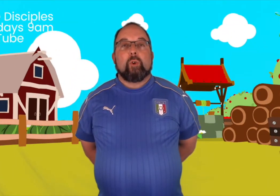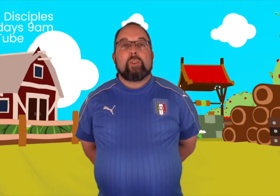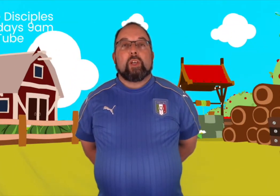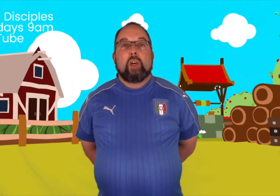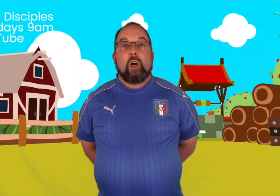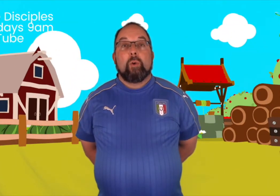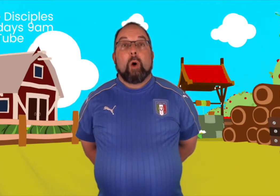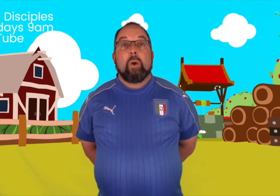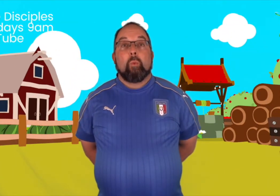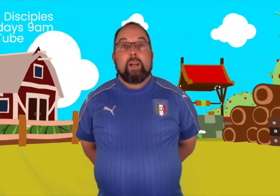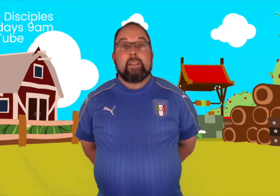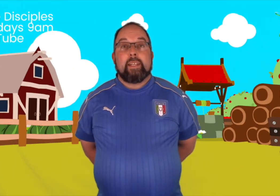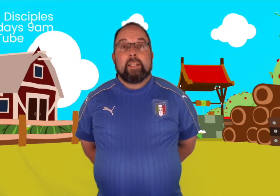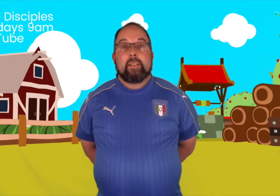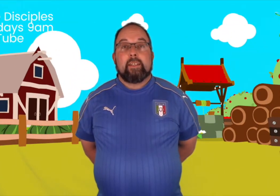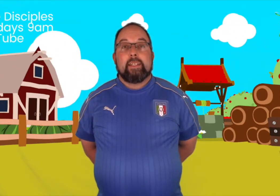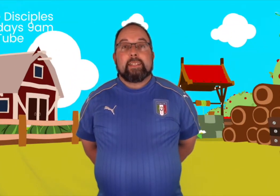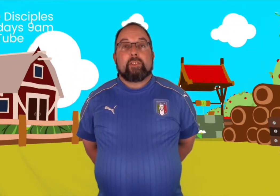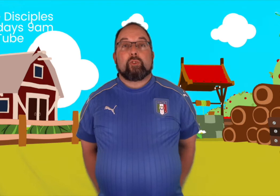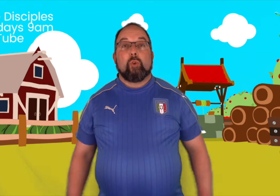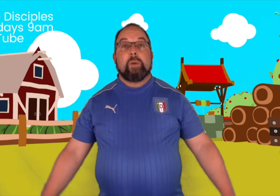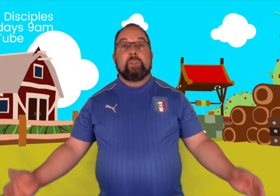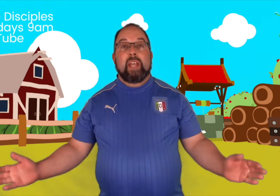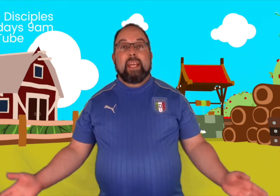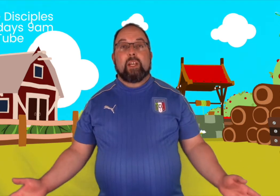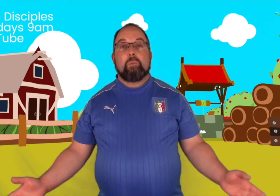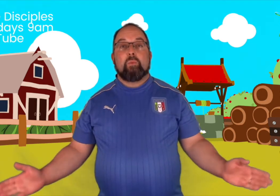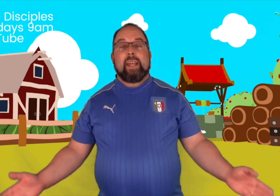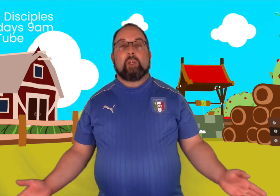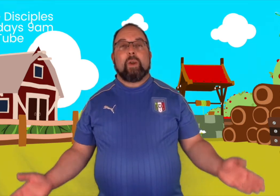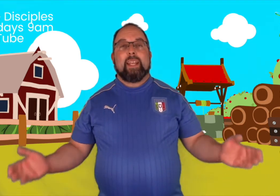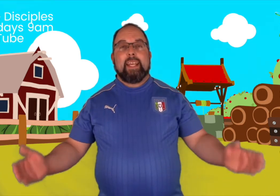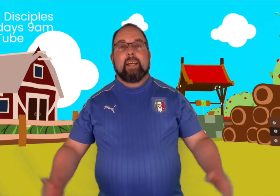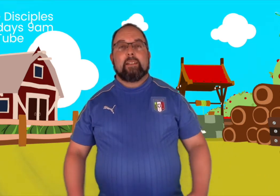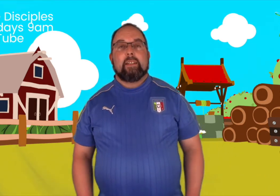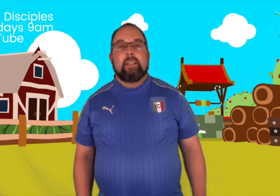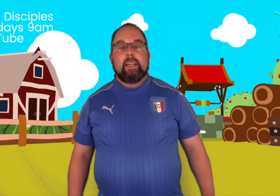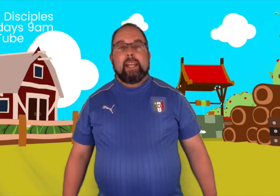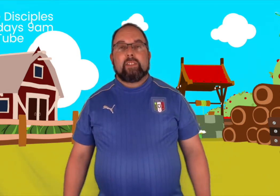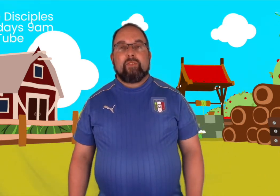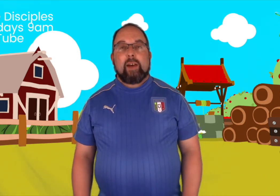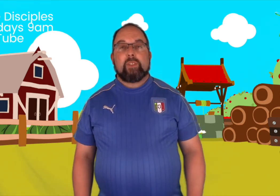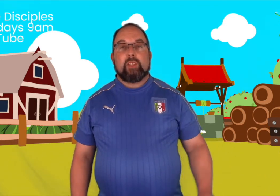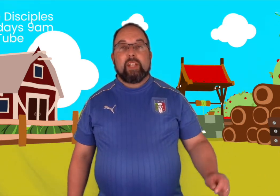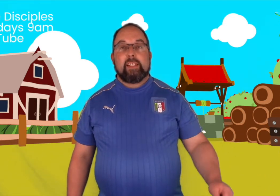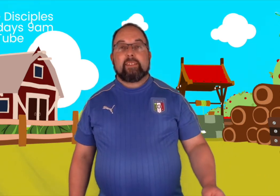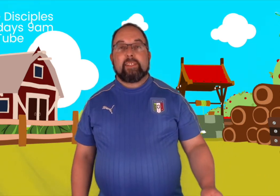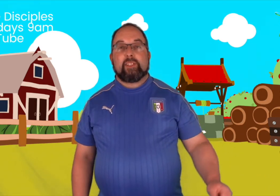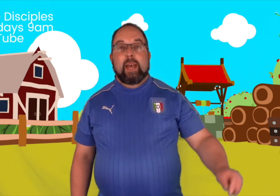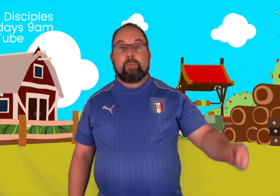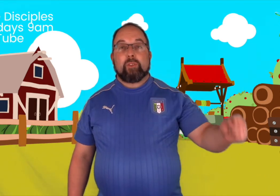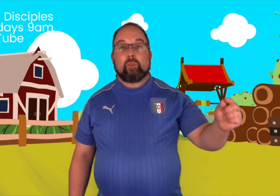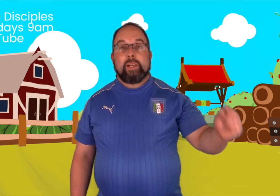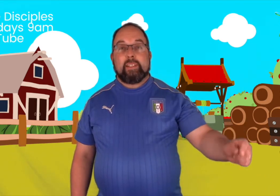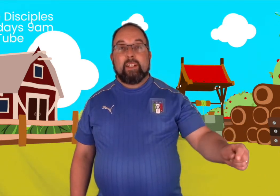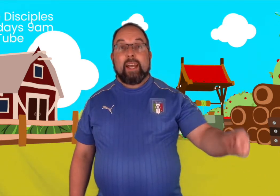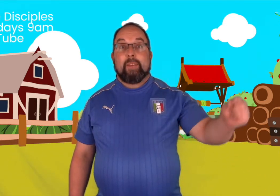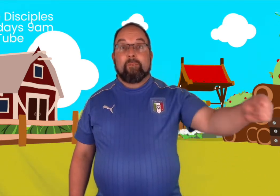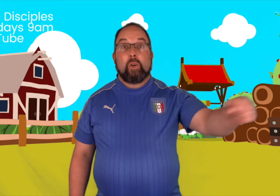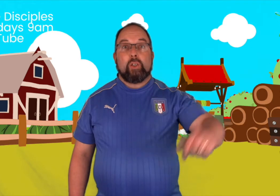The Girl No One Wanted. It's the story of Jacob, Rachel, and Leah, and it's found in Genesis chapters 29 and 30.